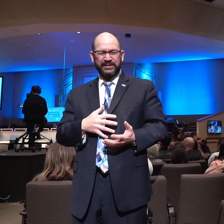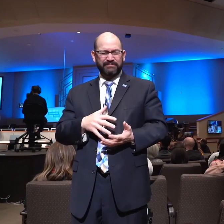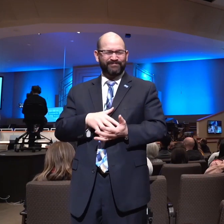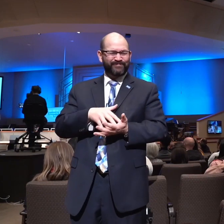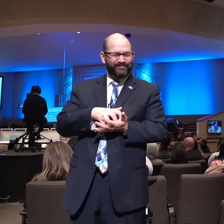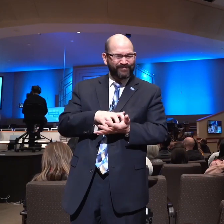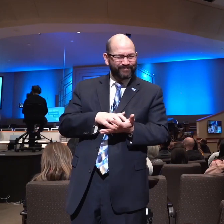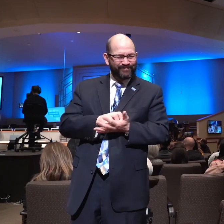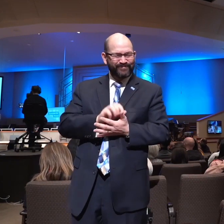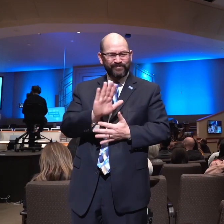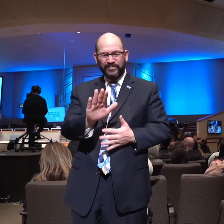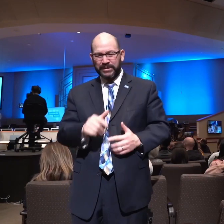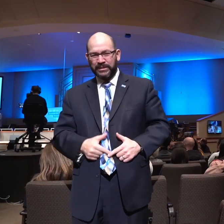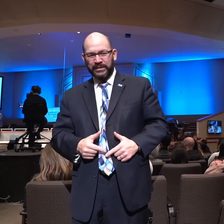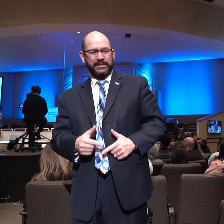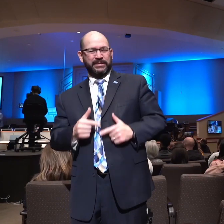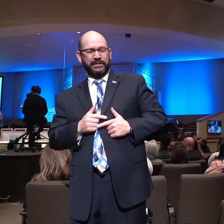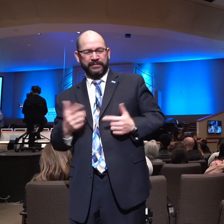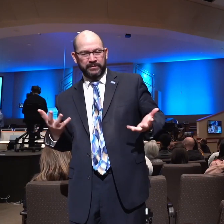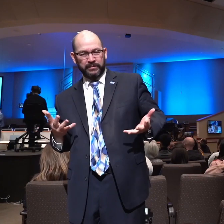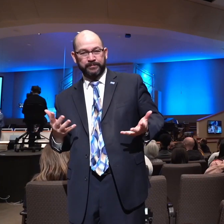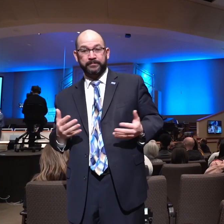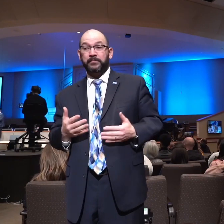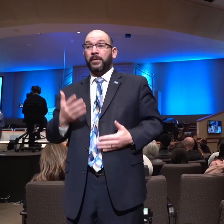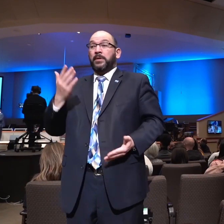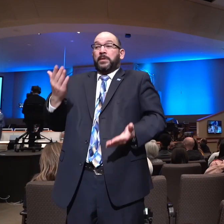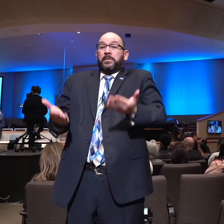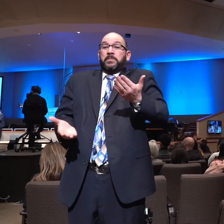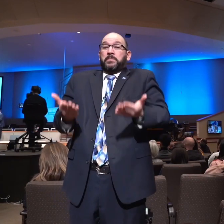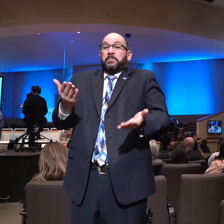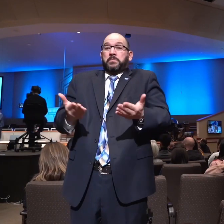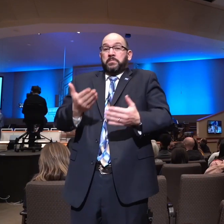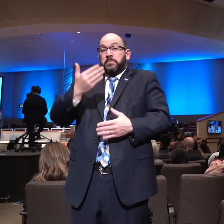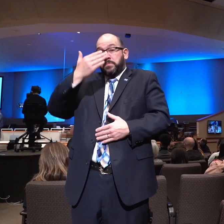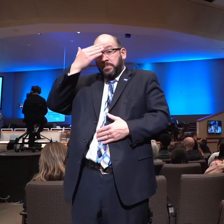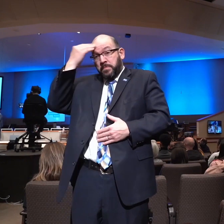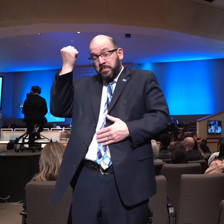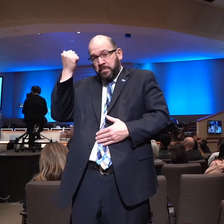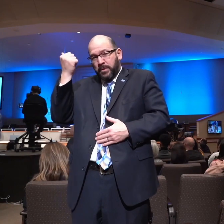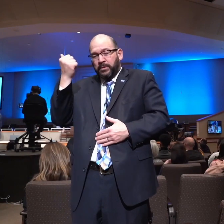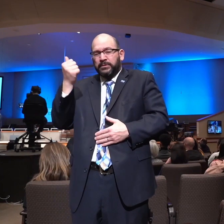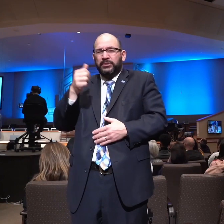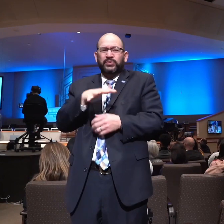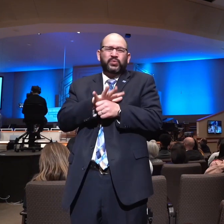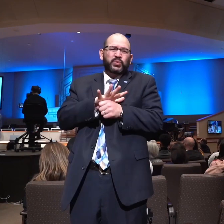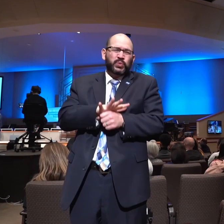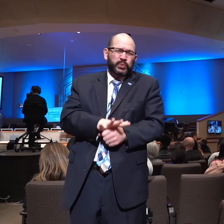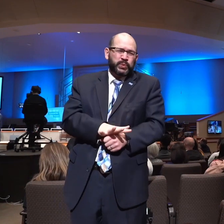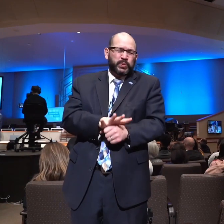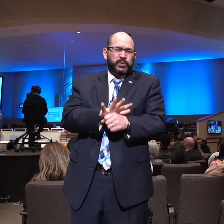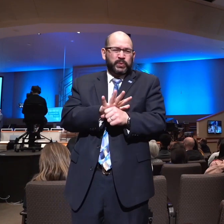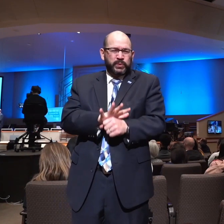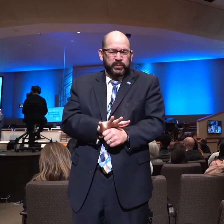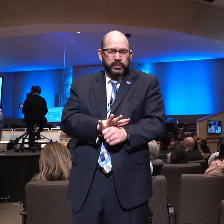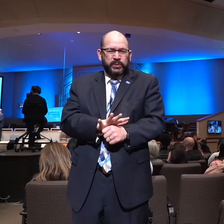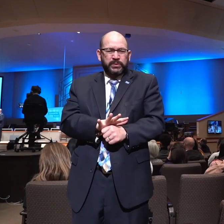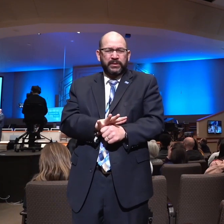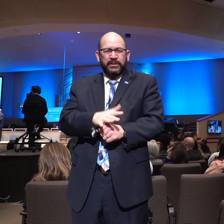life. And perhaps even that could have been due to some type of stress with respect to the idea of looking